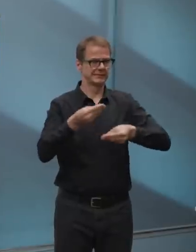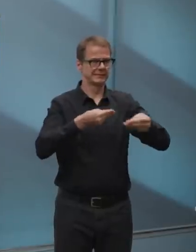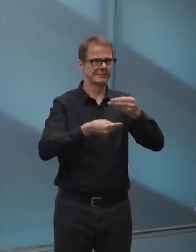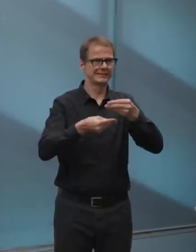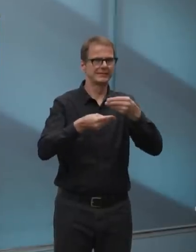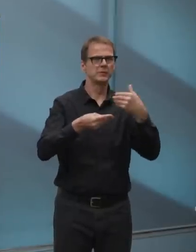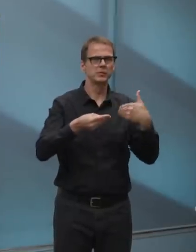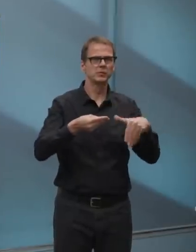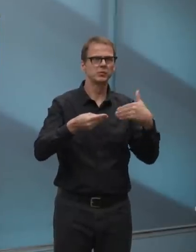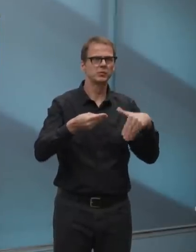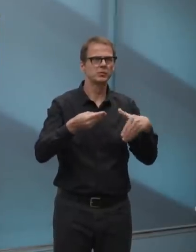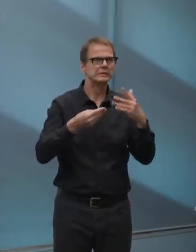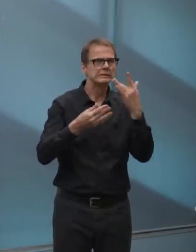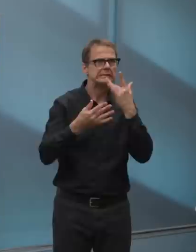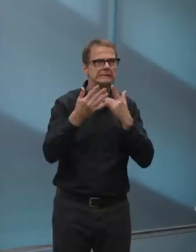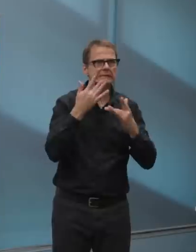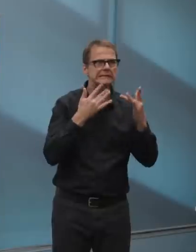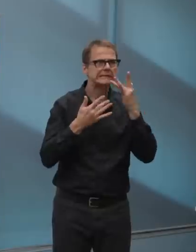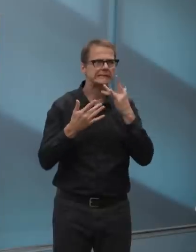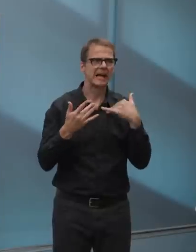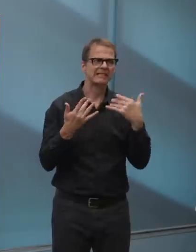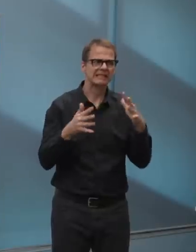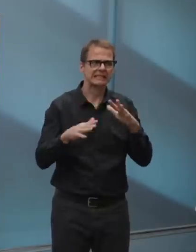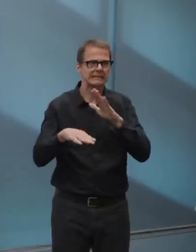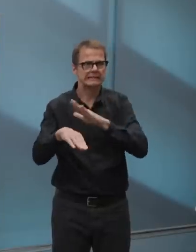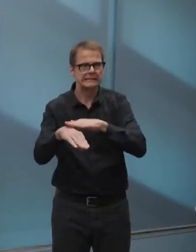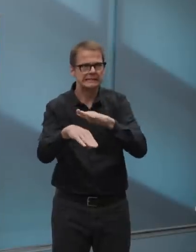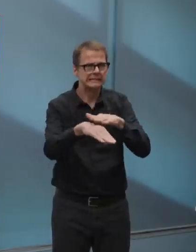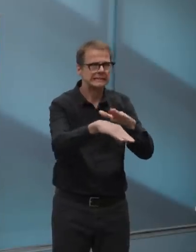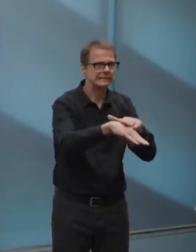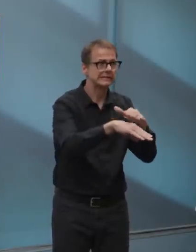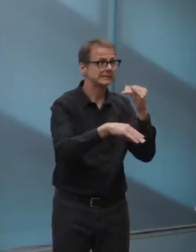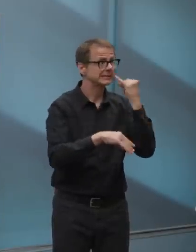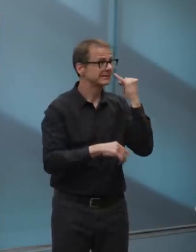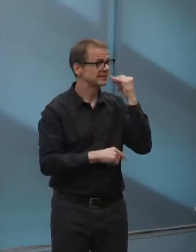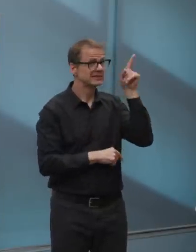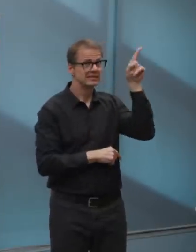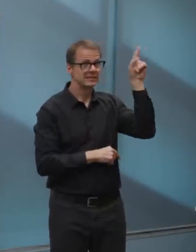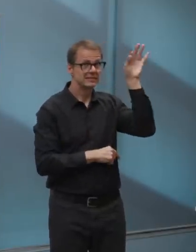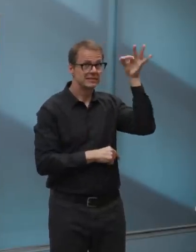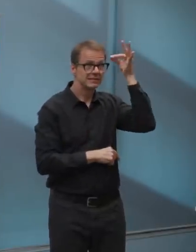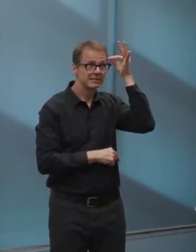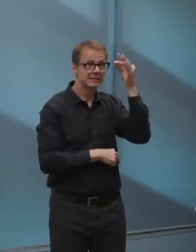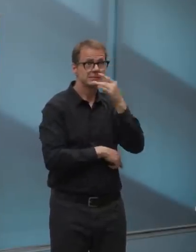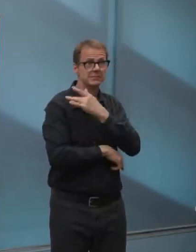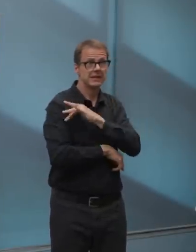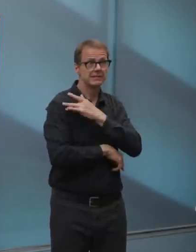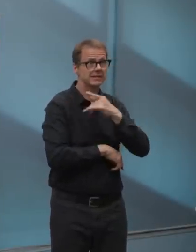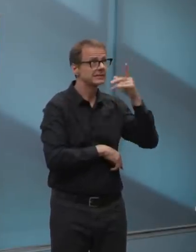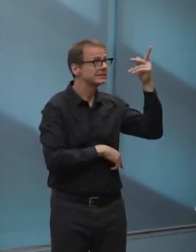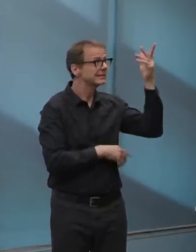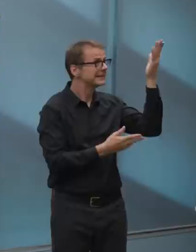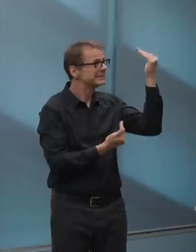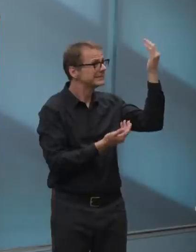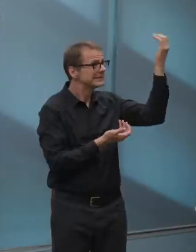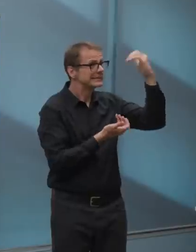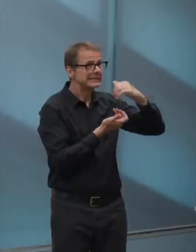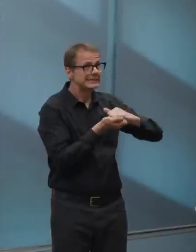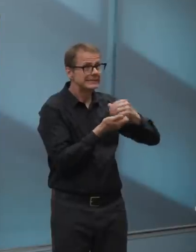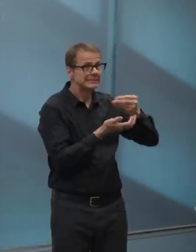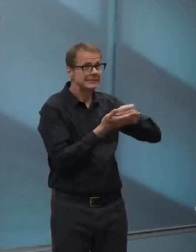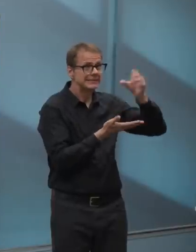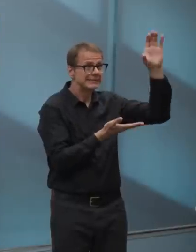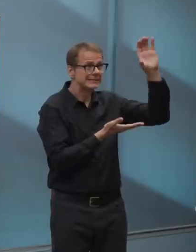if our provincial and federal partners do not do their part to help struggling municipalities. I mentioned transit